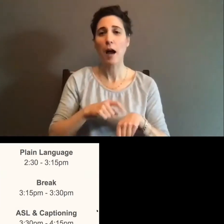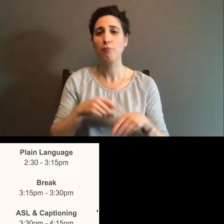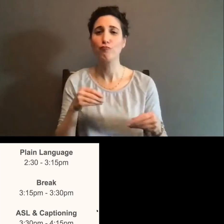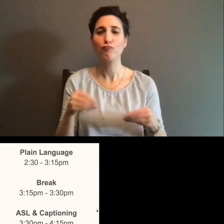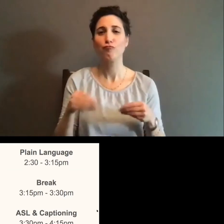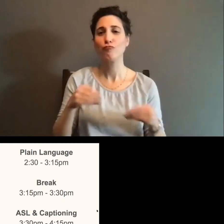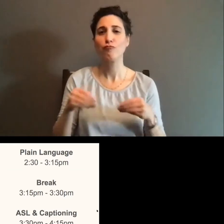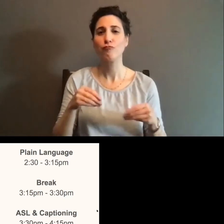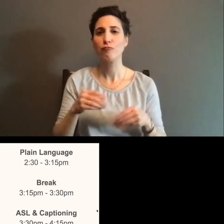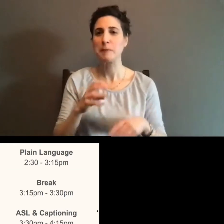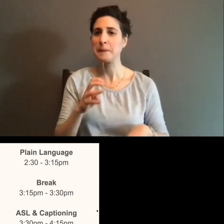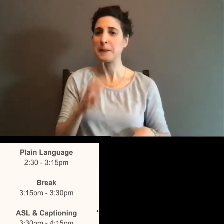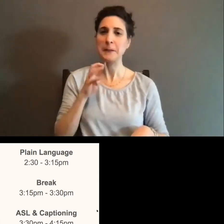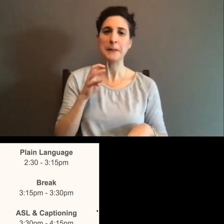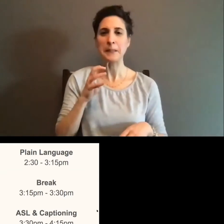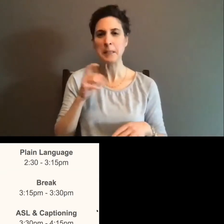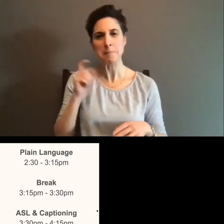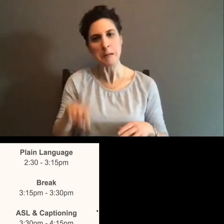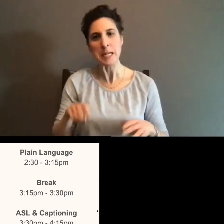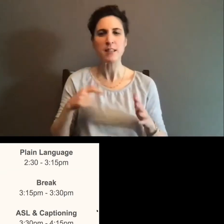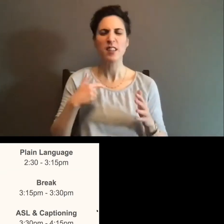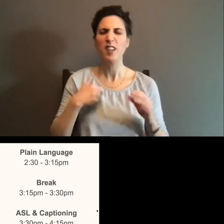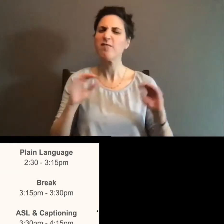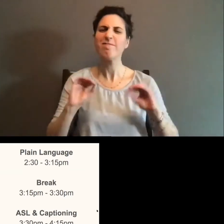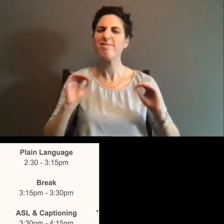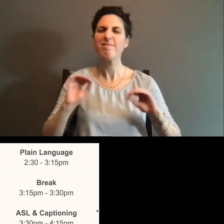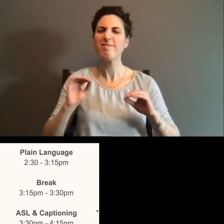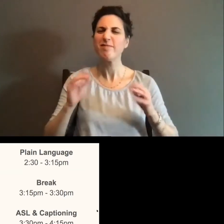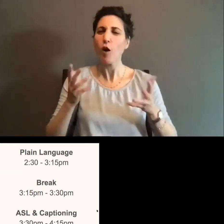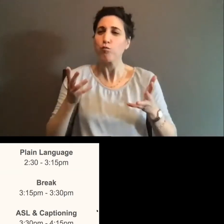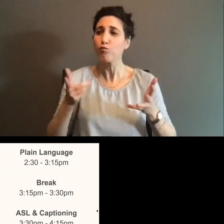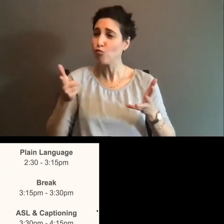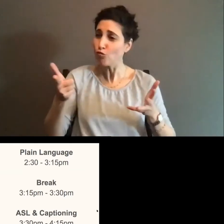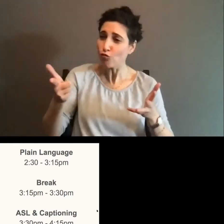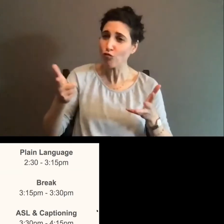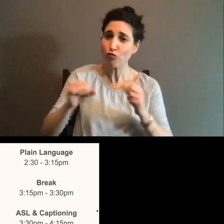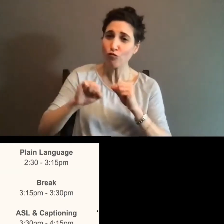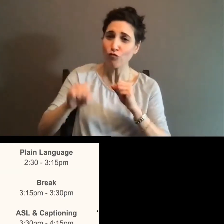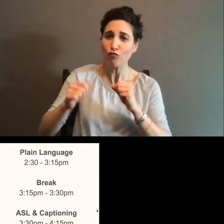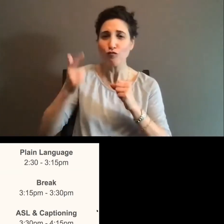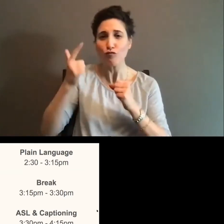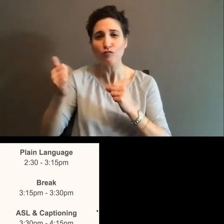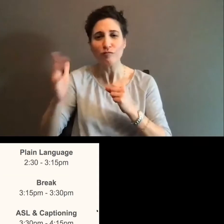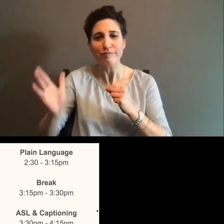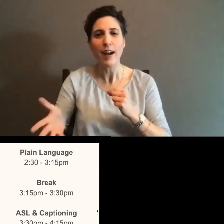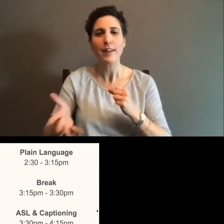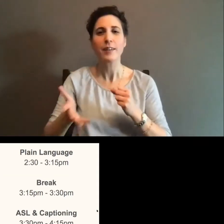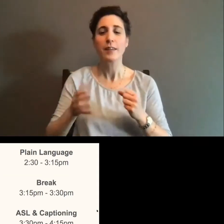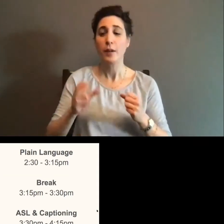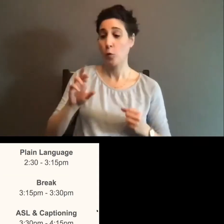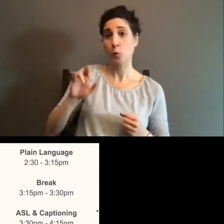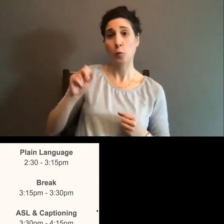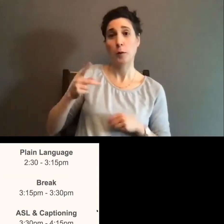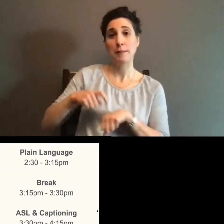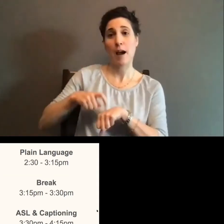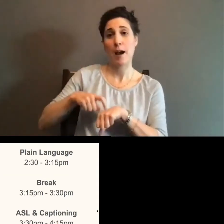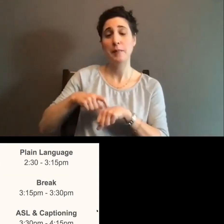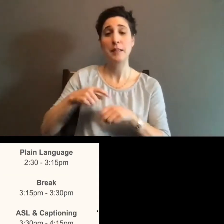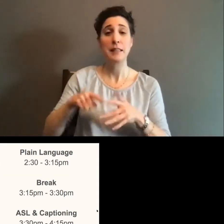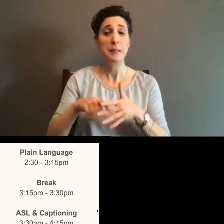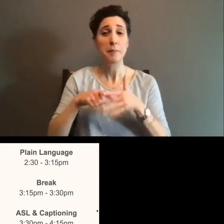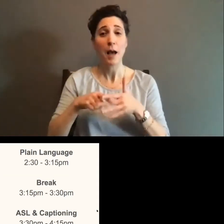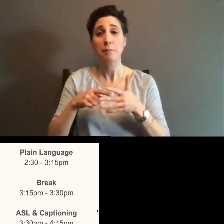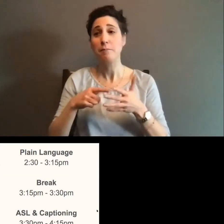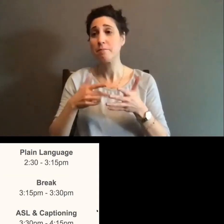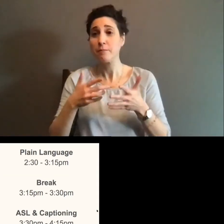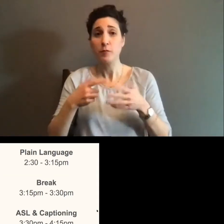things don't always start when we want them to. Um, and also sometimes crip time can mean we start on time and take our